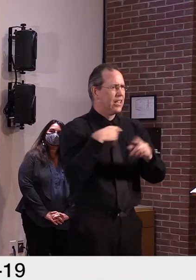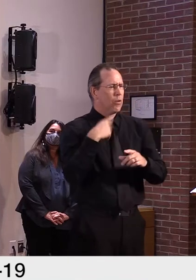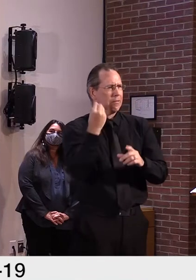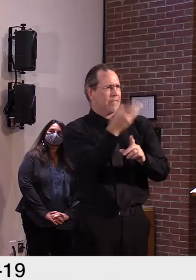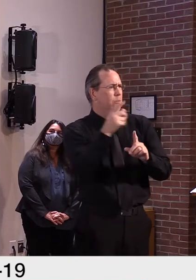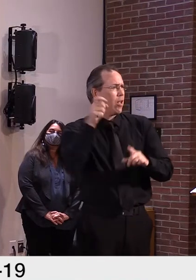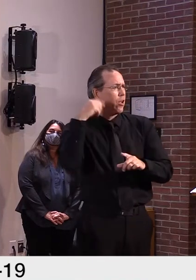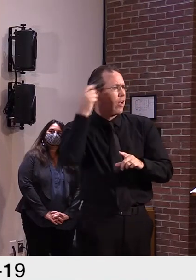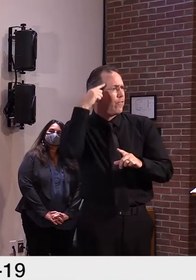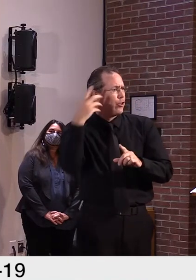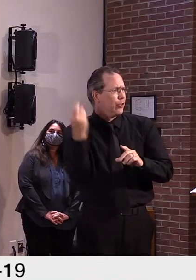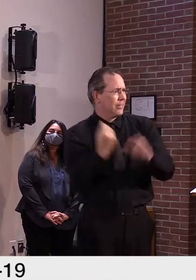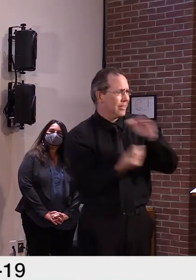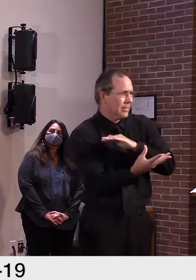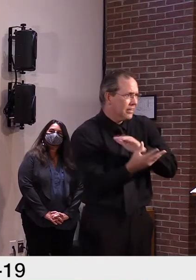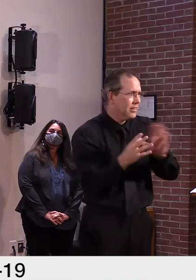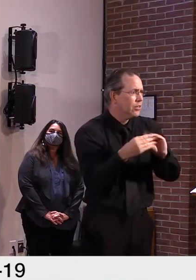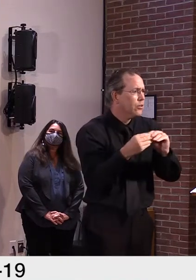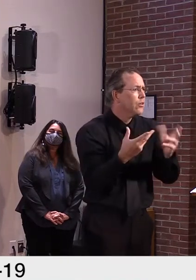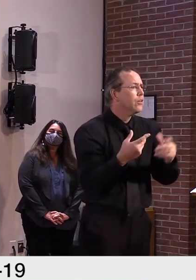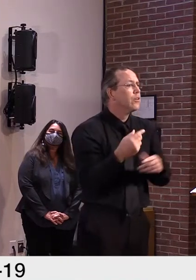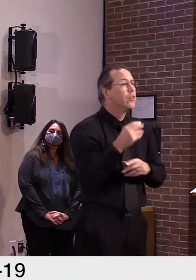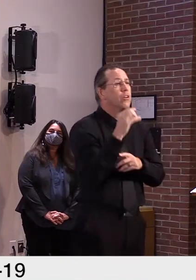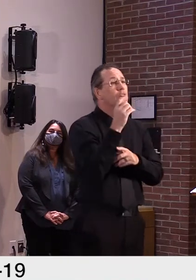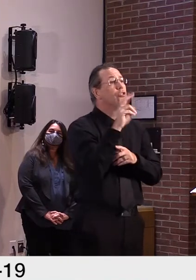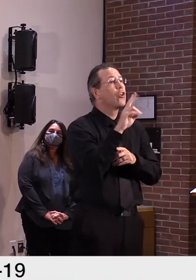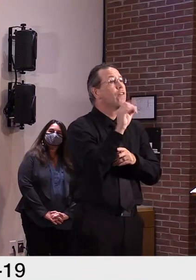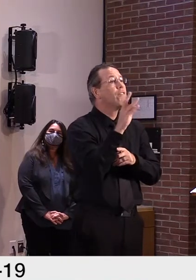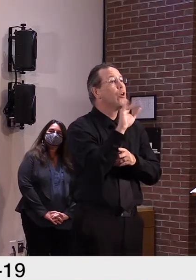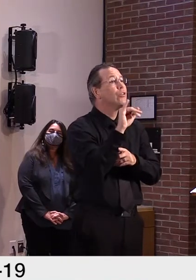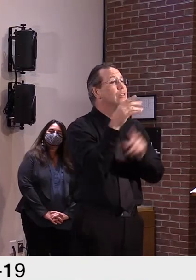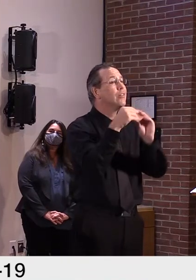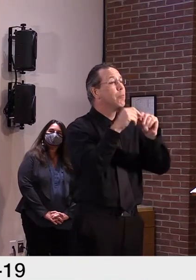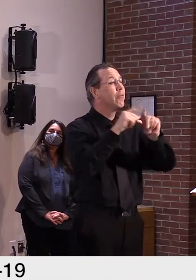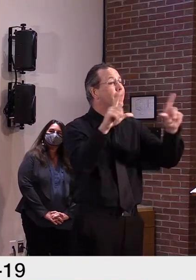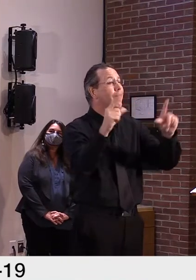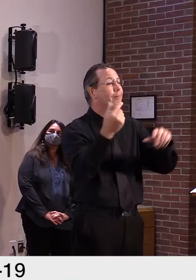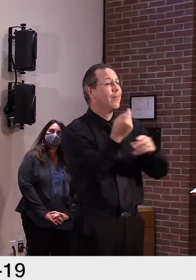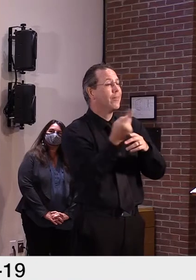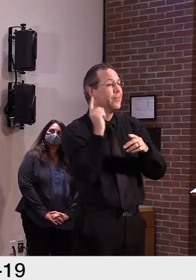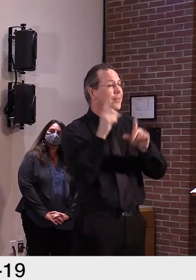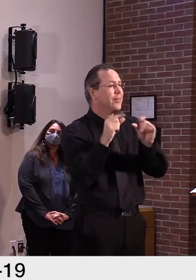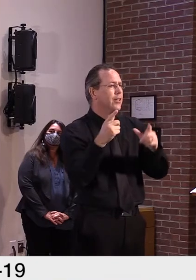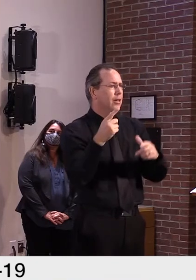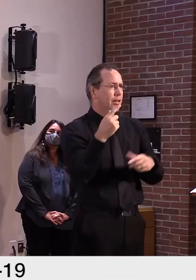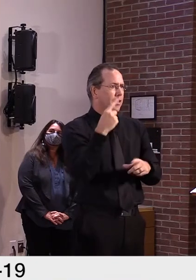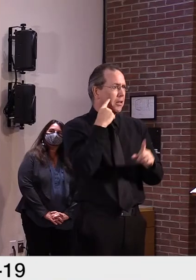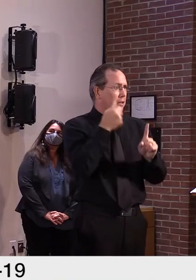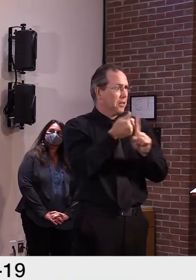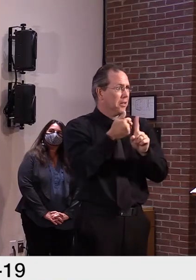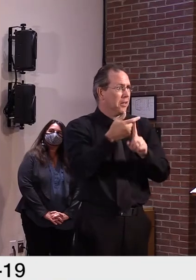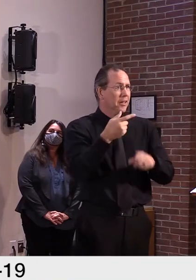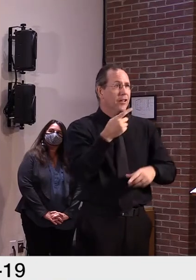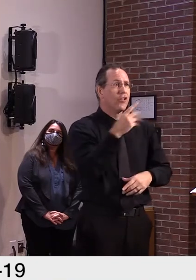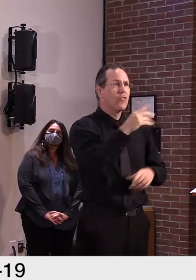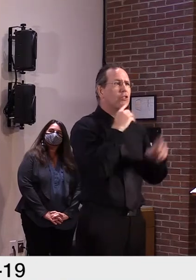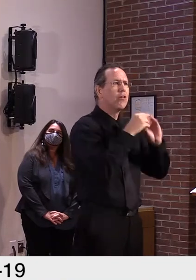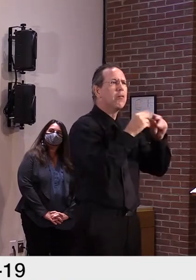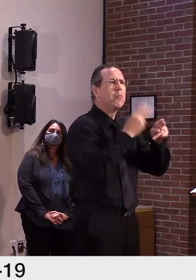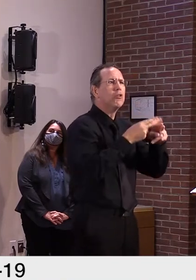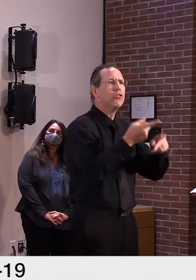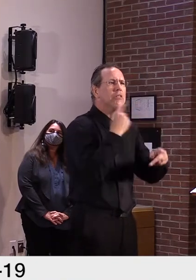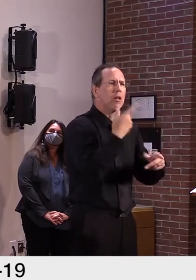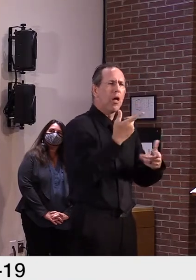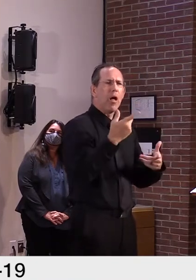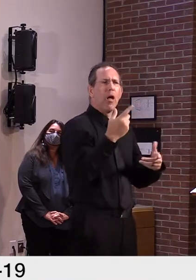Fauci's admonition to us to make sure that we don't let our guard down and put that into context as to why